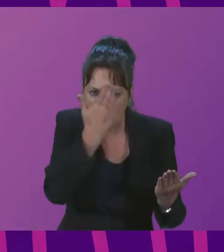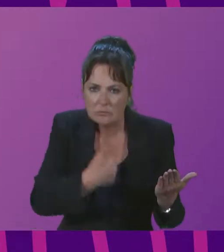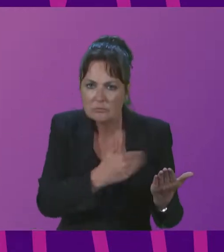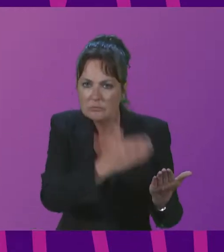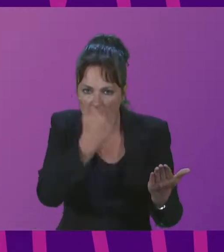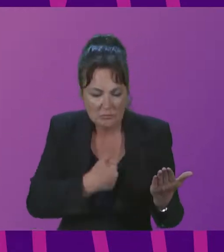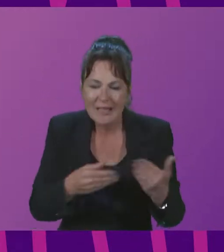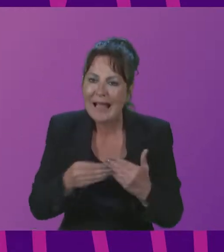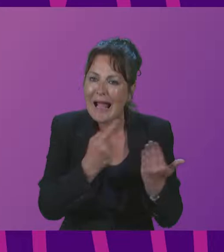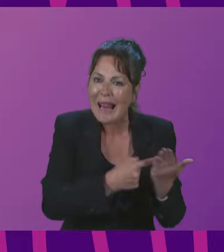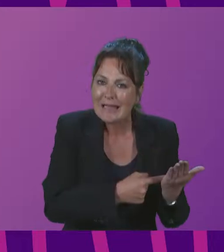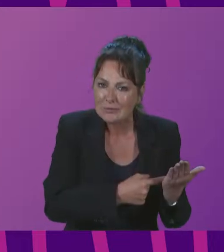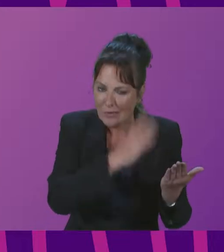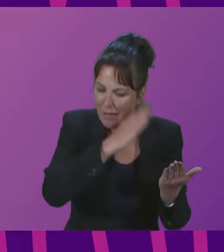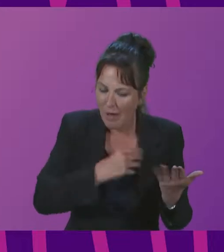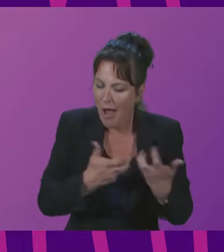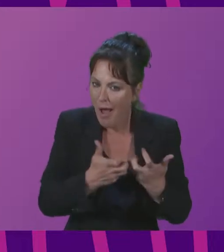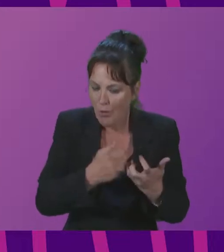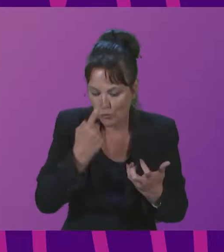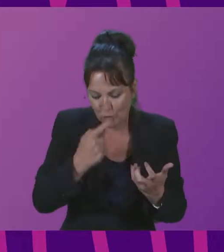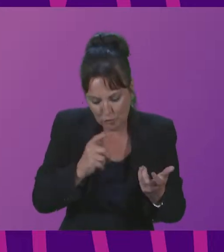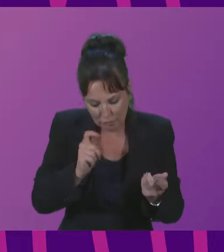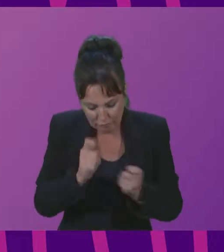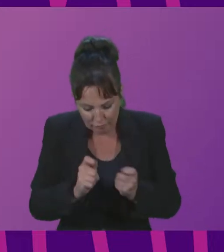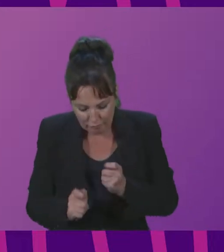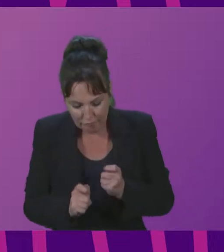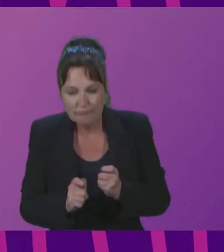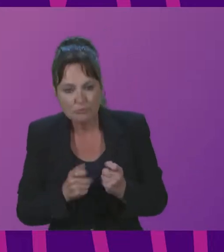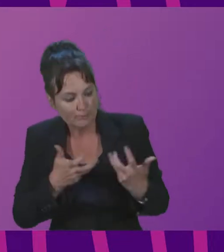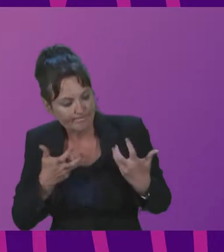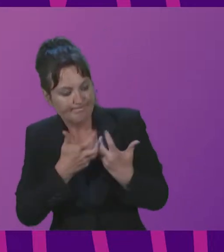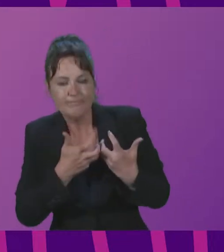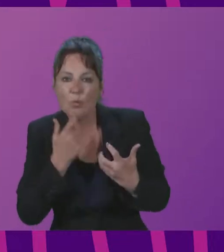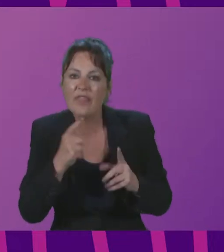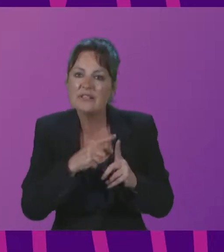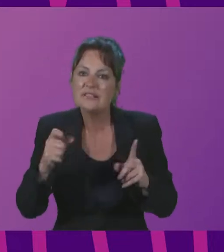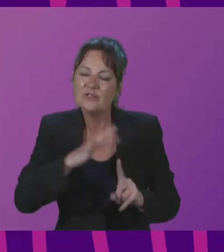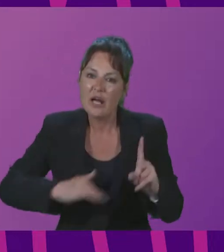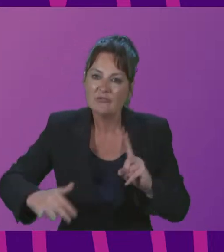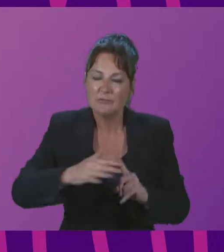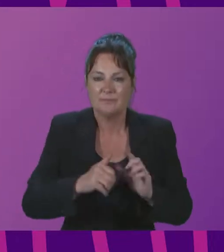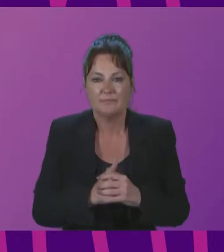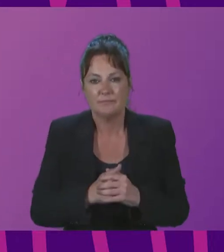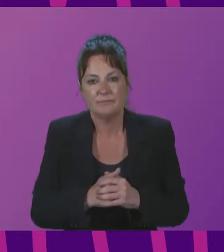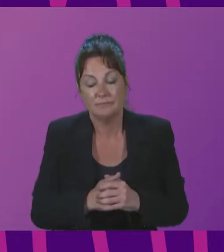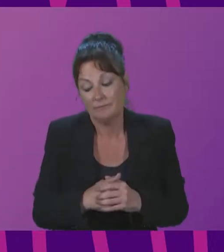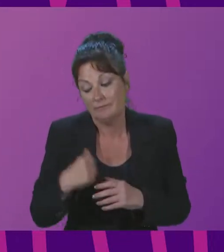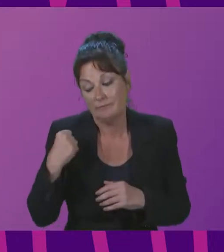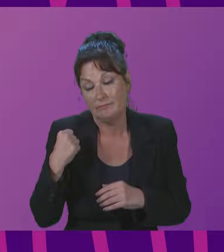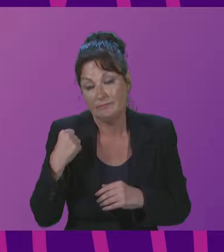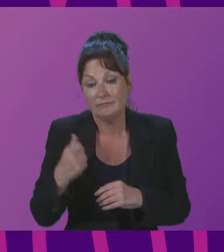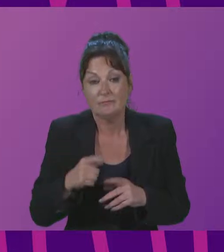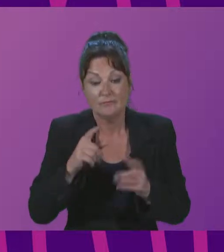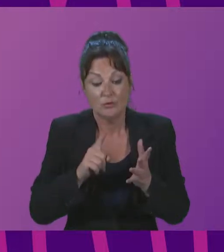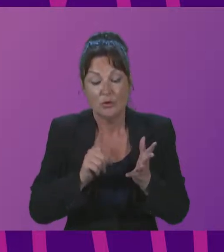cultural sector in the digital environment. In 2023, UNESCO will convene the World Conference on Culture and Arts